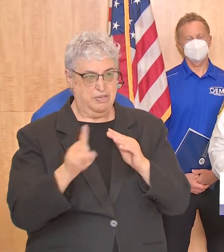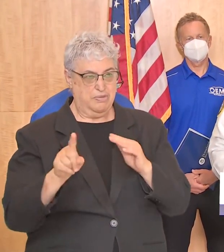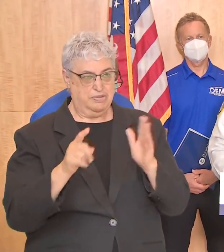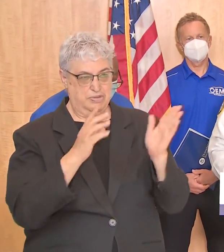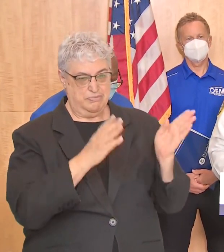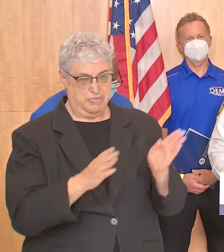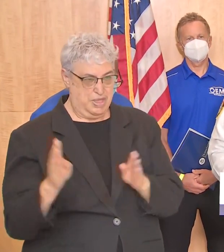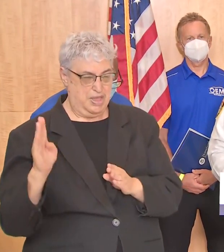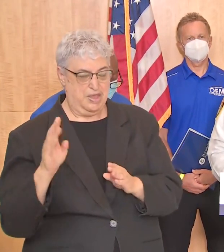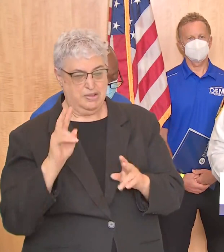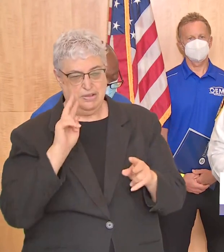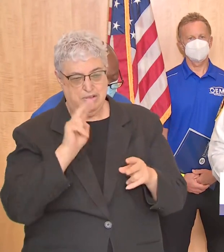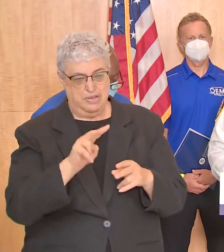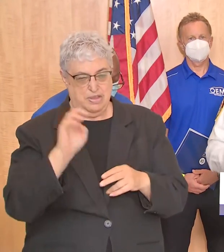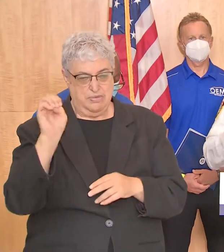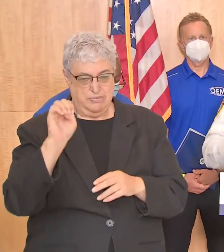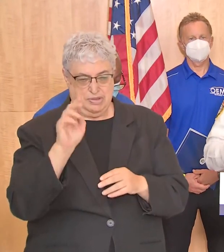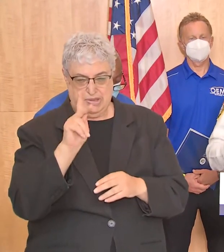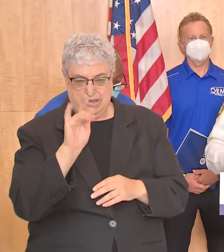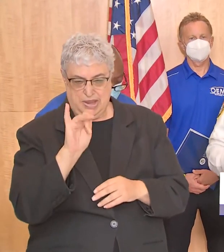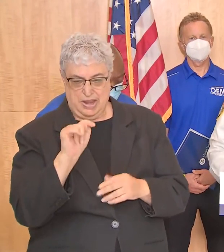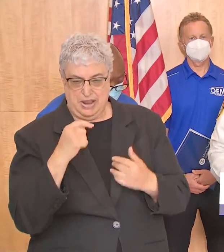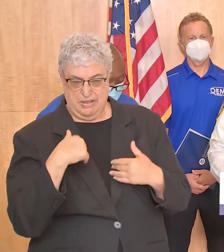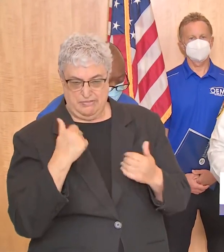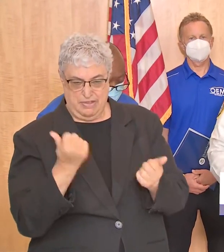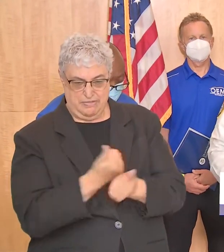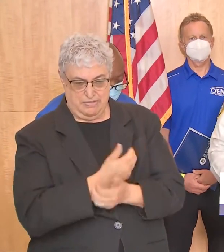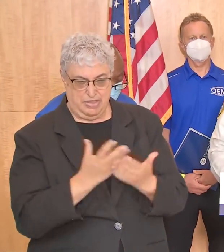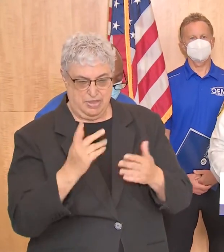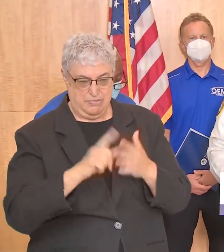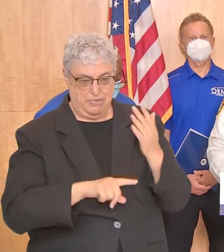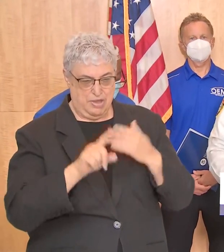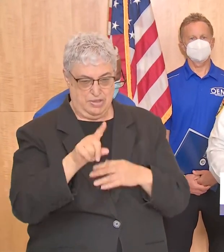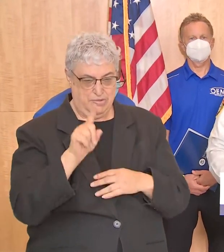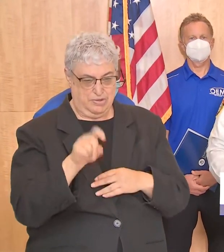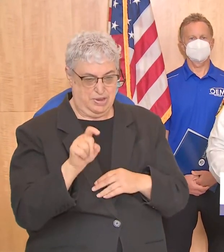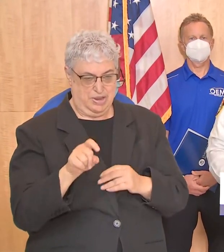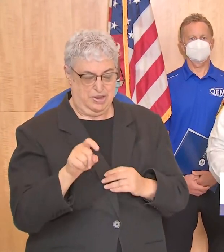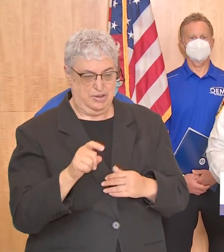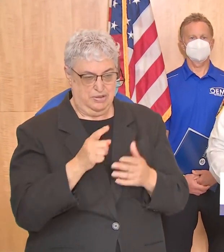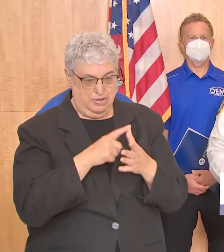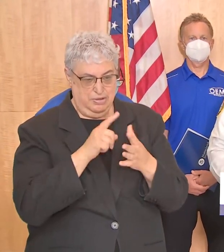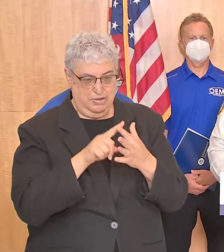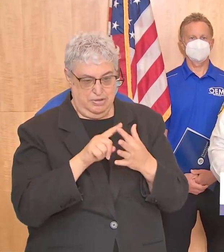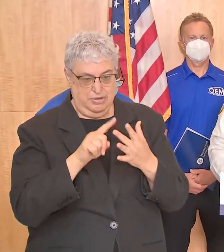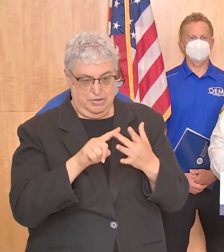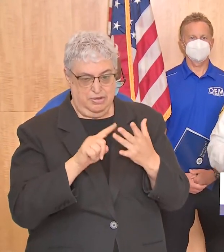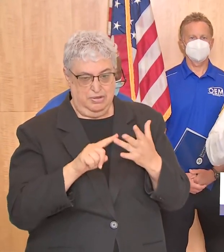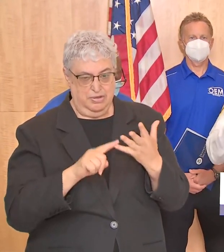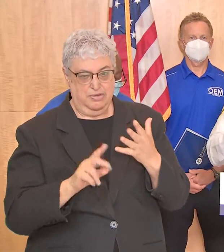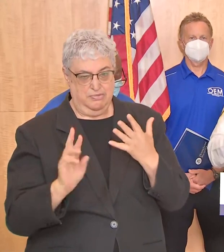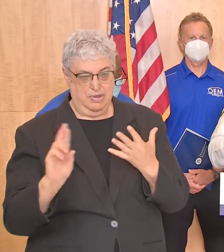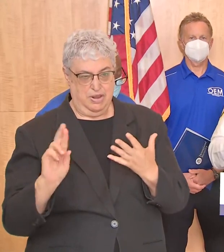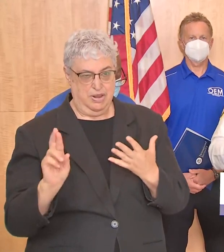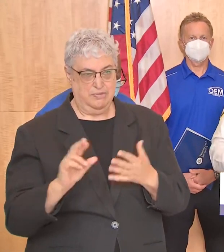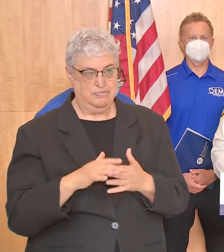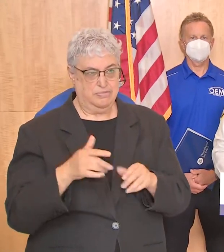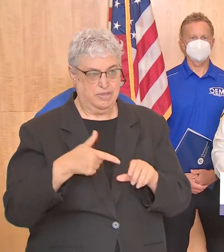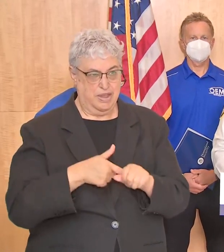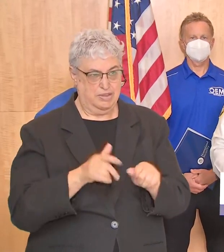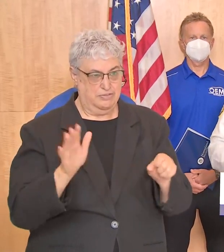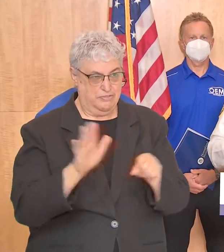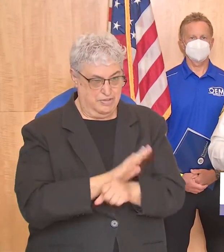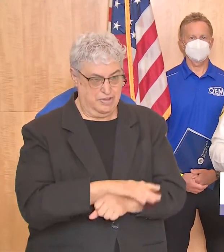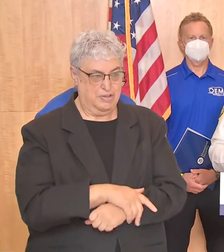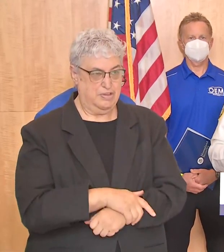take another peek at your emergency kit to make sure you have all the required uh items in the in that kit keep your gas tank full